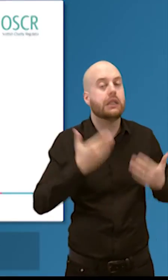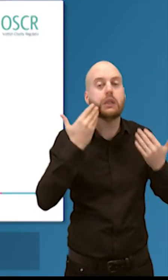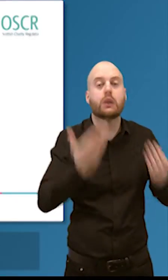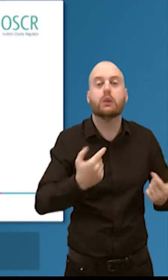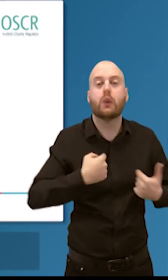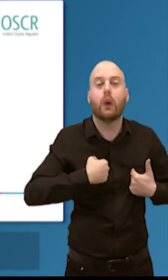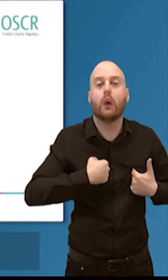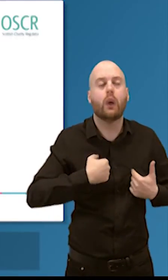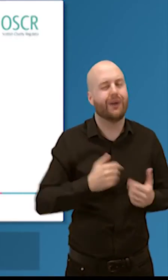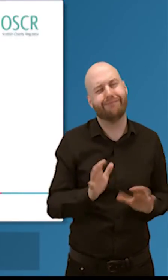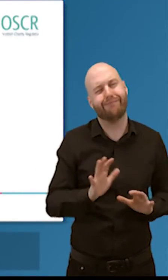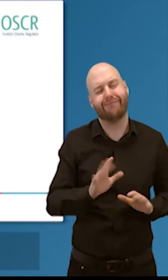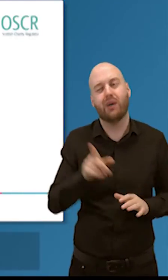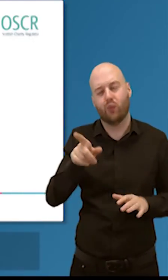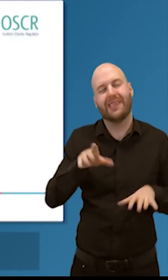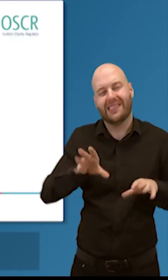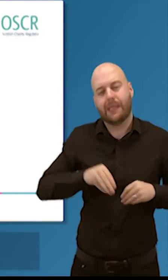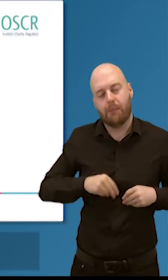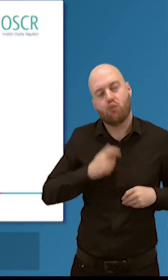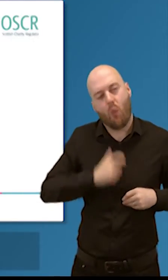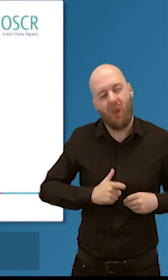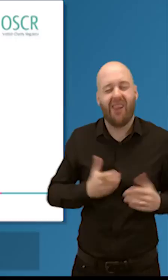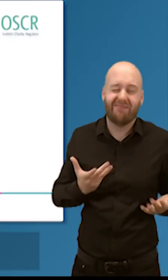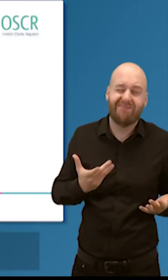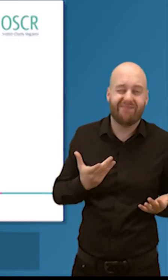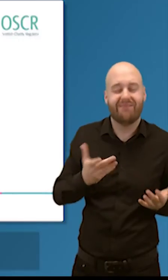what they're supposed to be doing and what their their remit and duties are